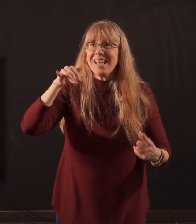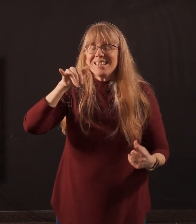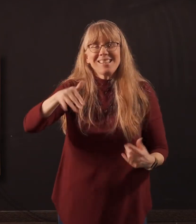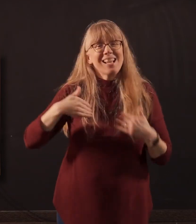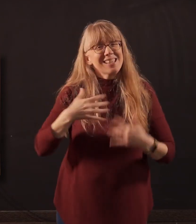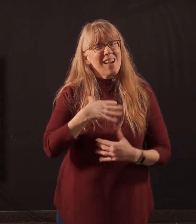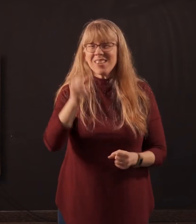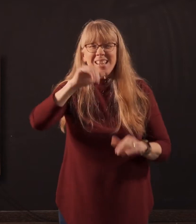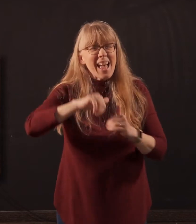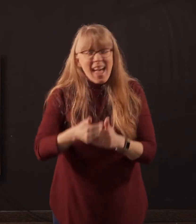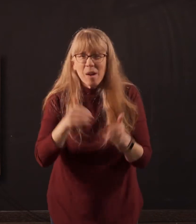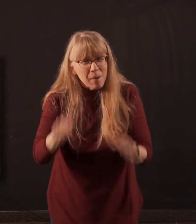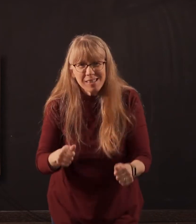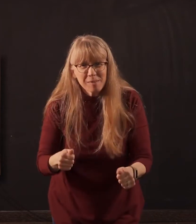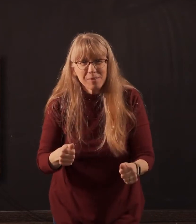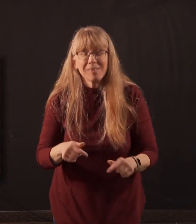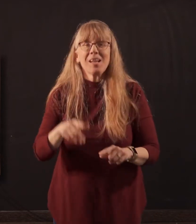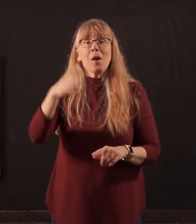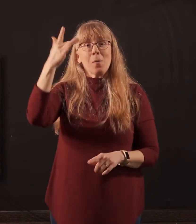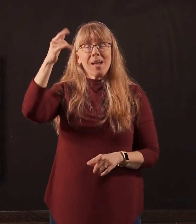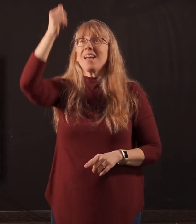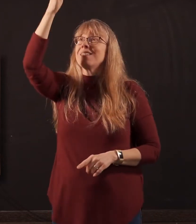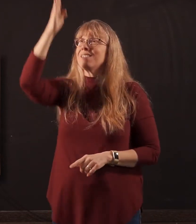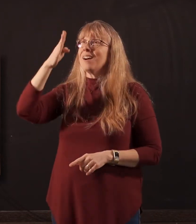is this? How is this possible? Because God is his salvation.